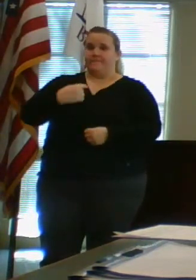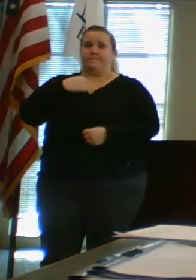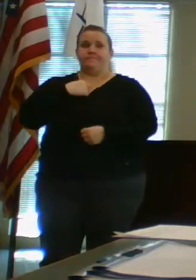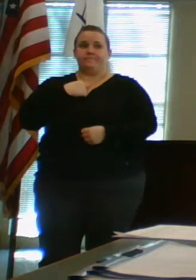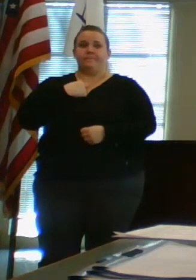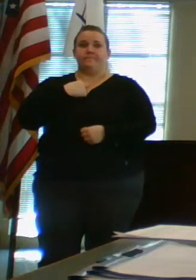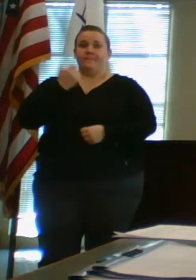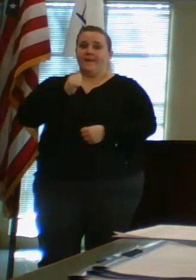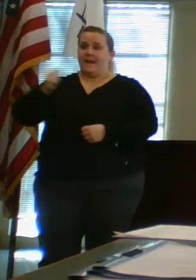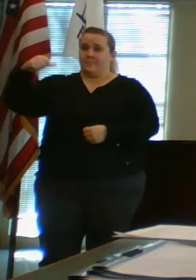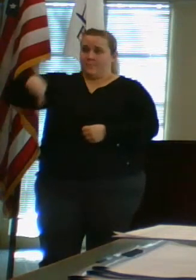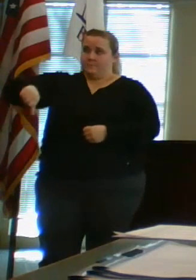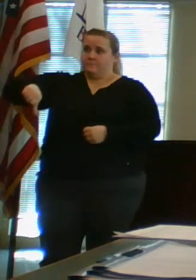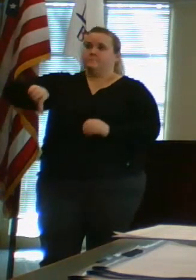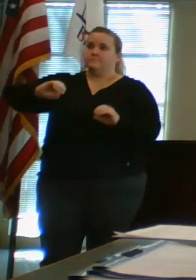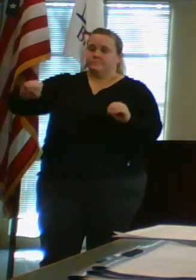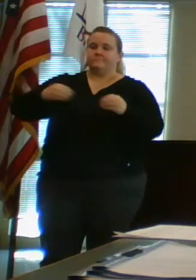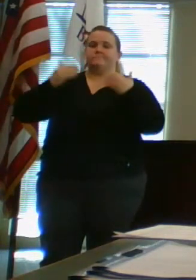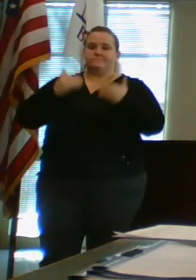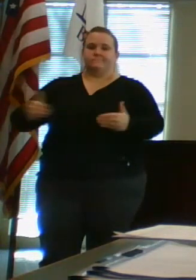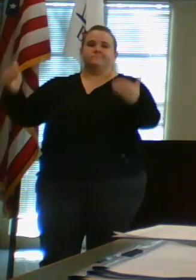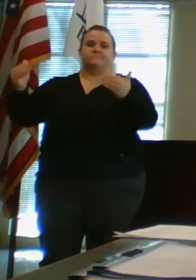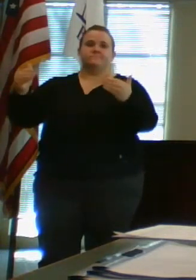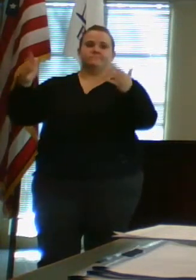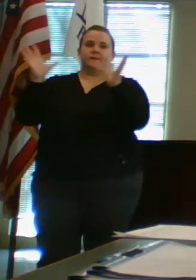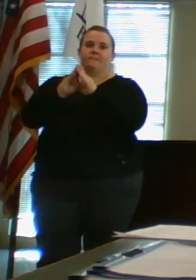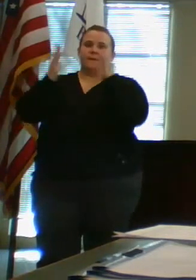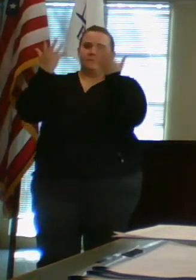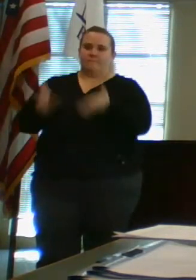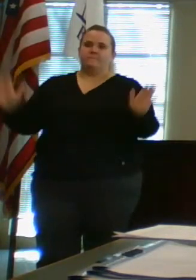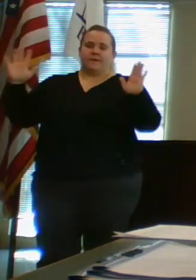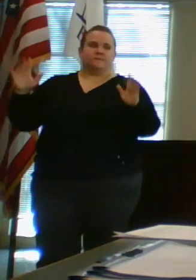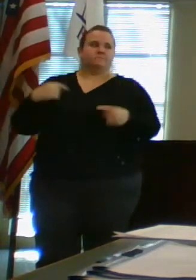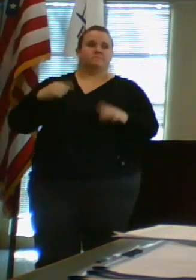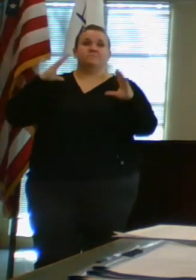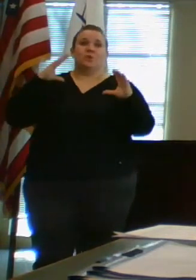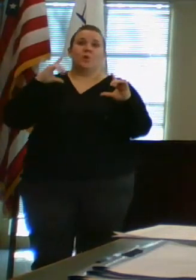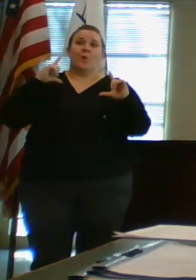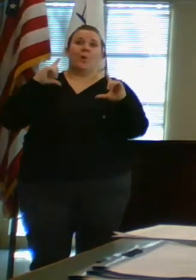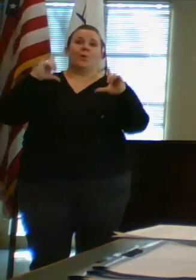Aye. Any nays? Motion carried. Meeting adjourned. Thank you. Thank